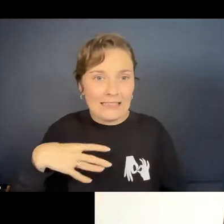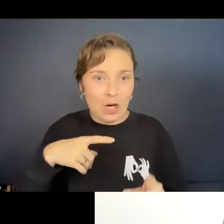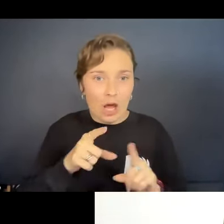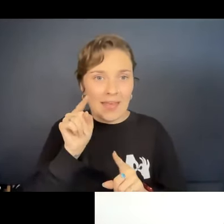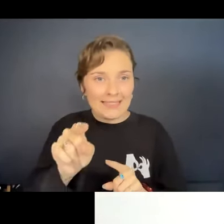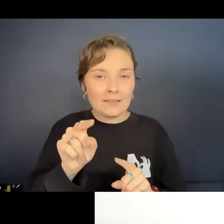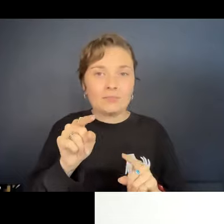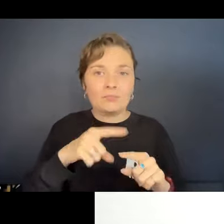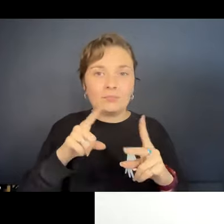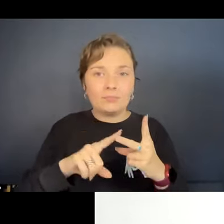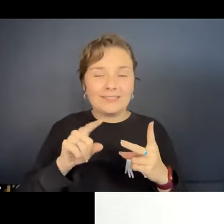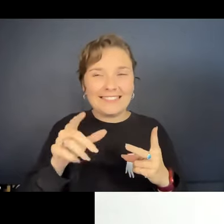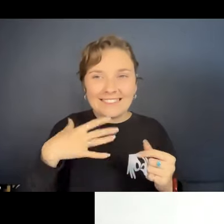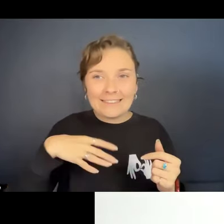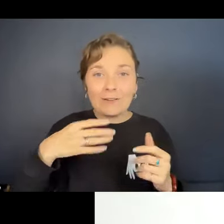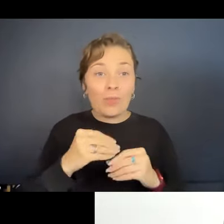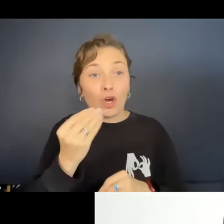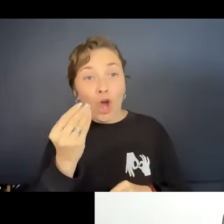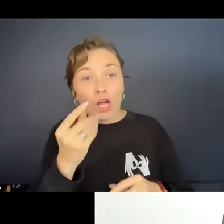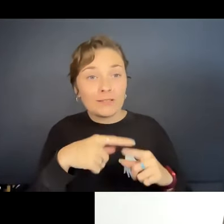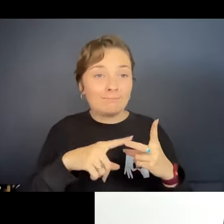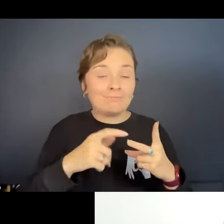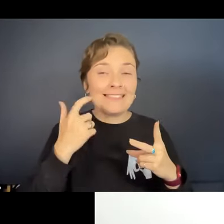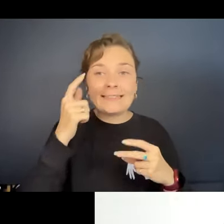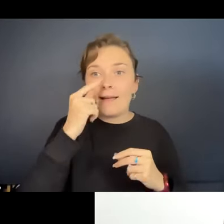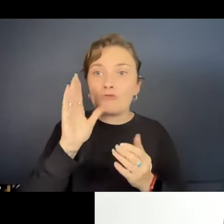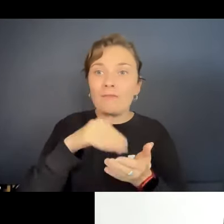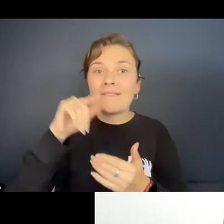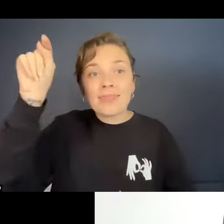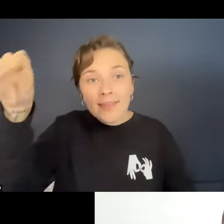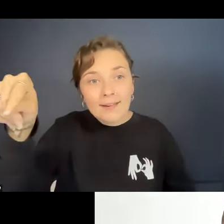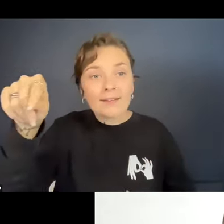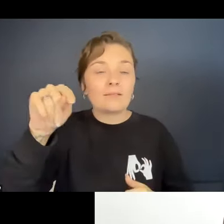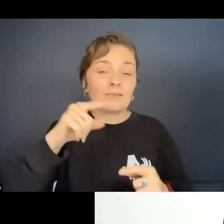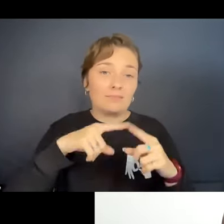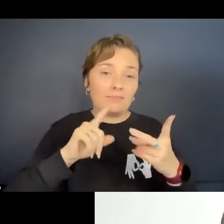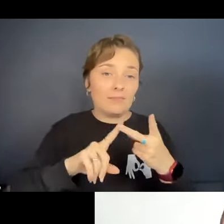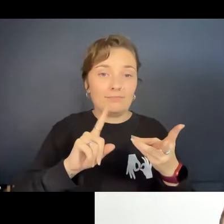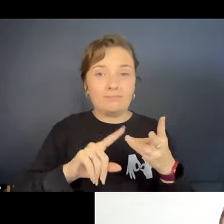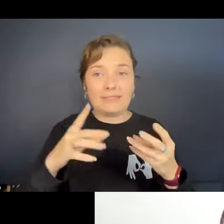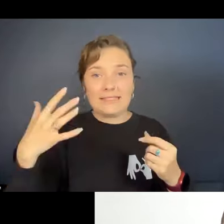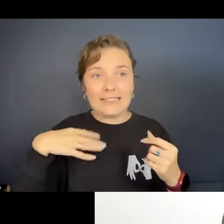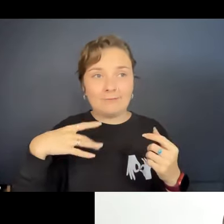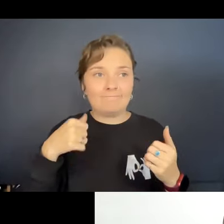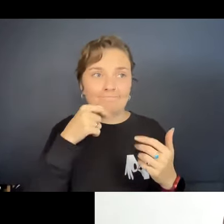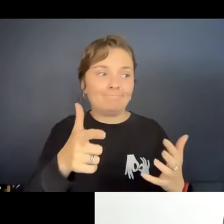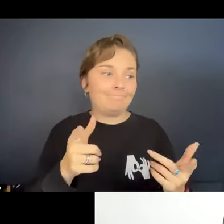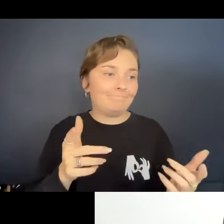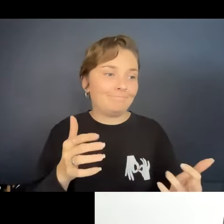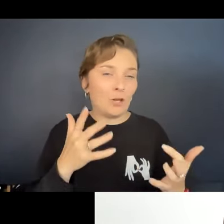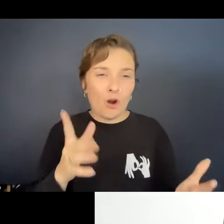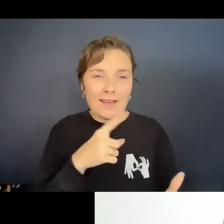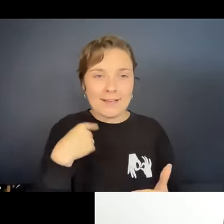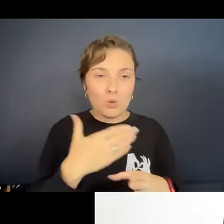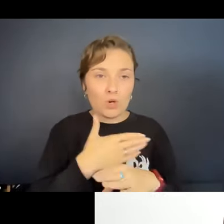It addressed a need in cost and efficiency to get places. It addressed a need, you know, a lot of us who